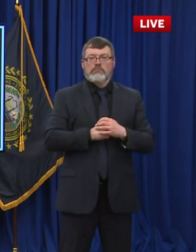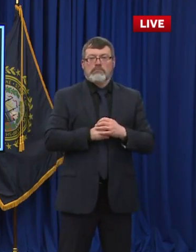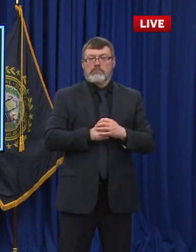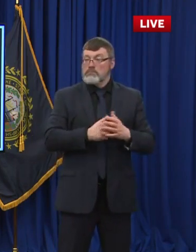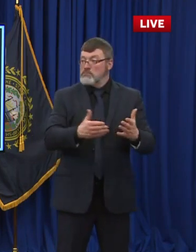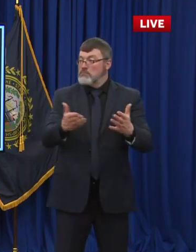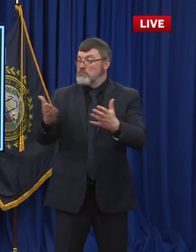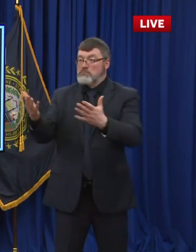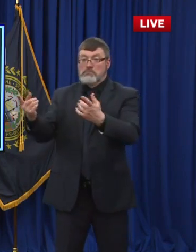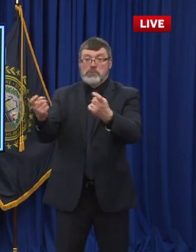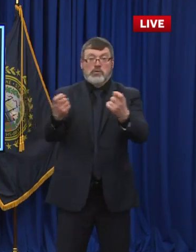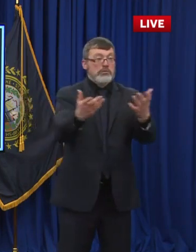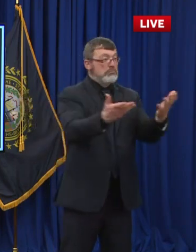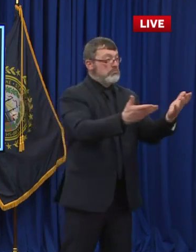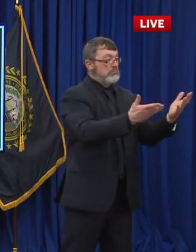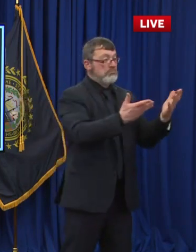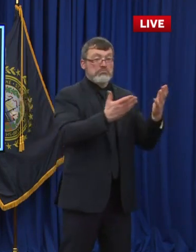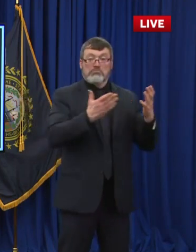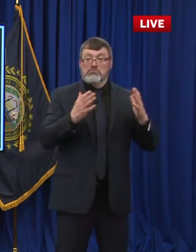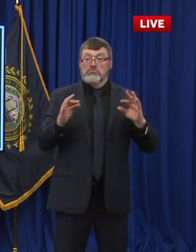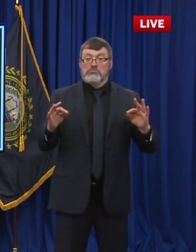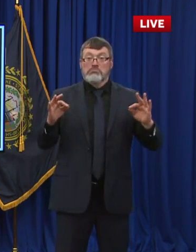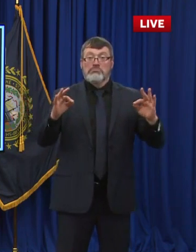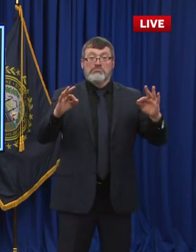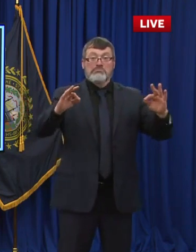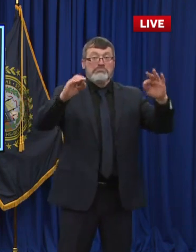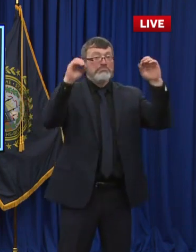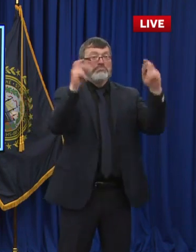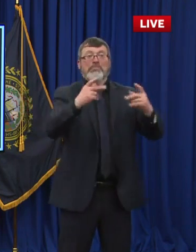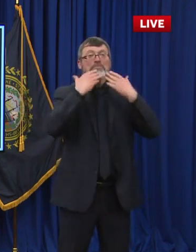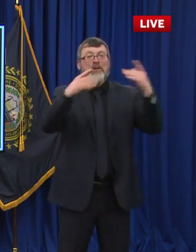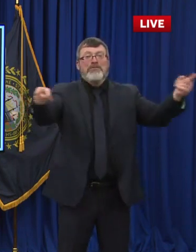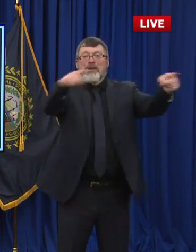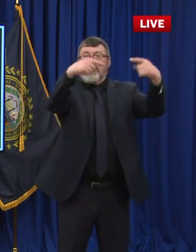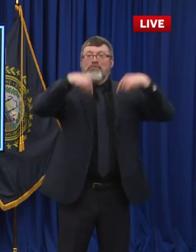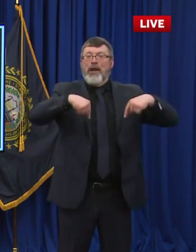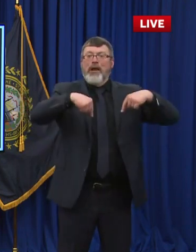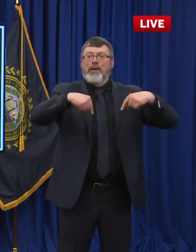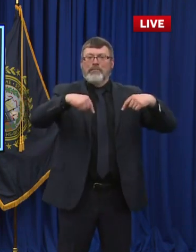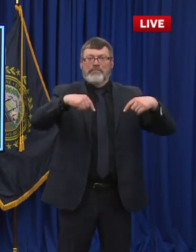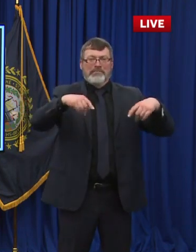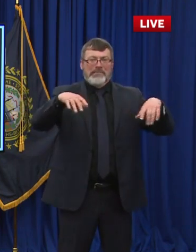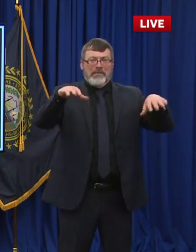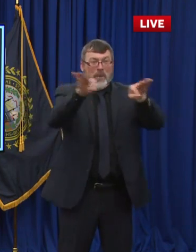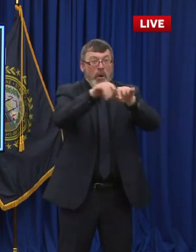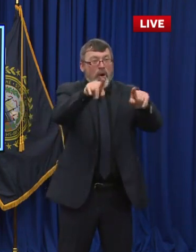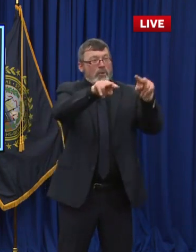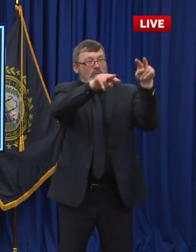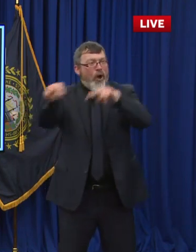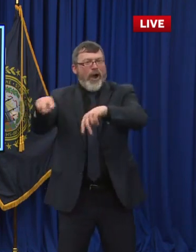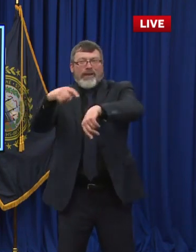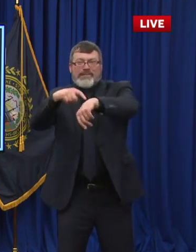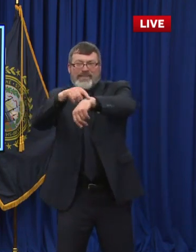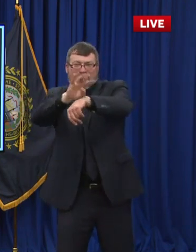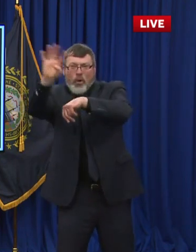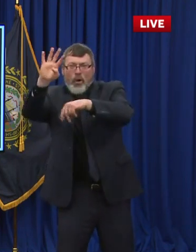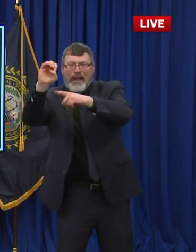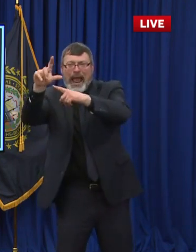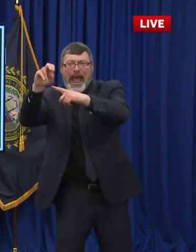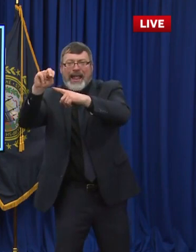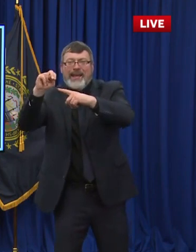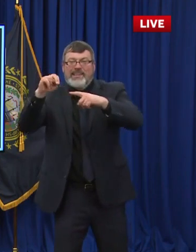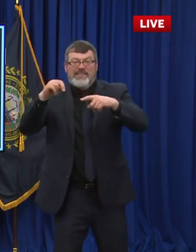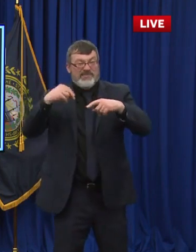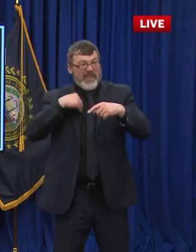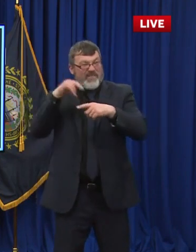Okay, great. Well, thank you everyone for joining us. I hope everyone stays tuned for the Ellen show. We have a New Hampshire hero that's going to be highlighted there.